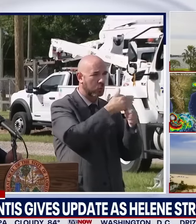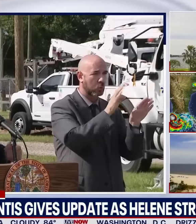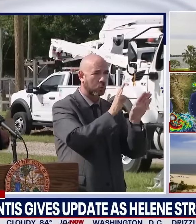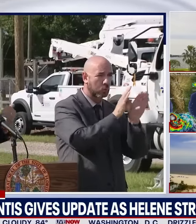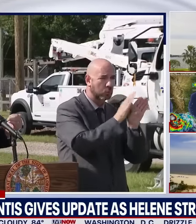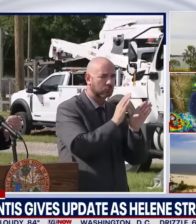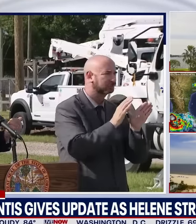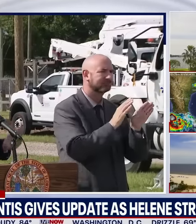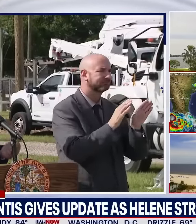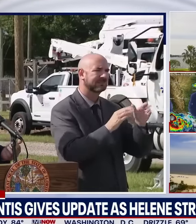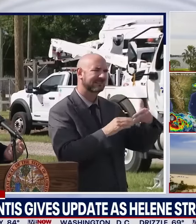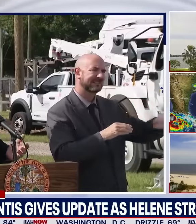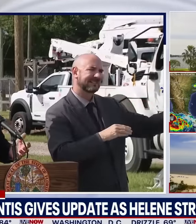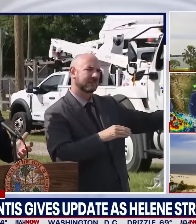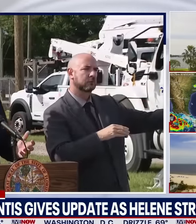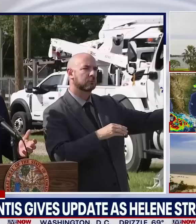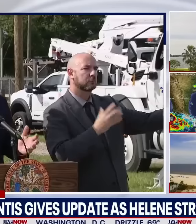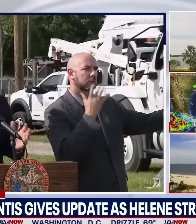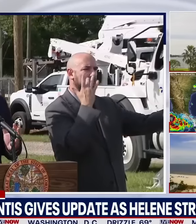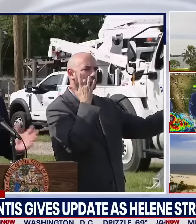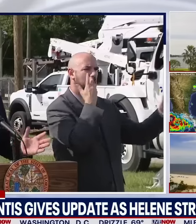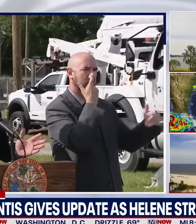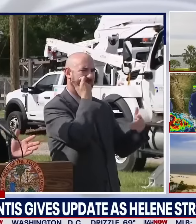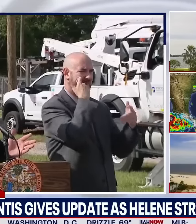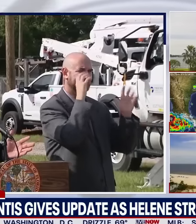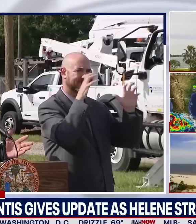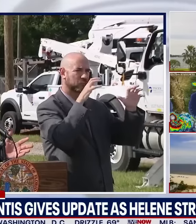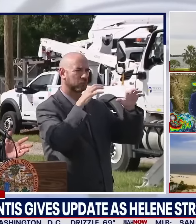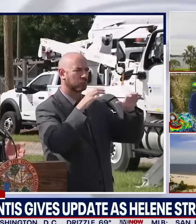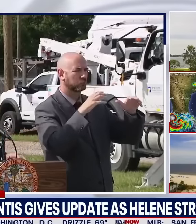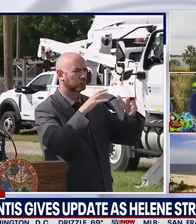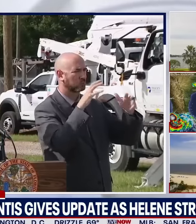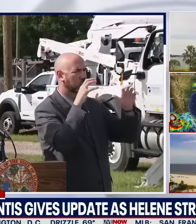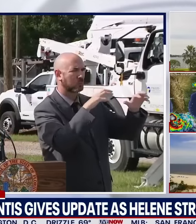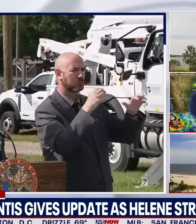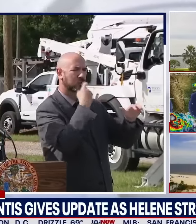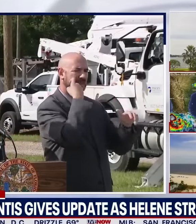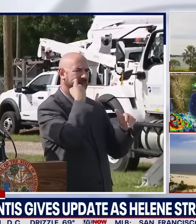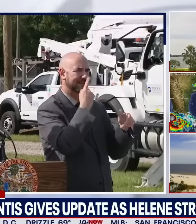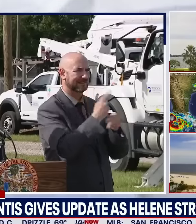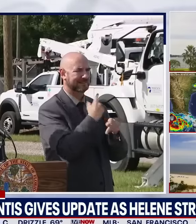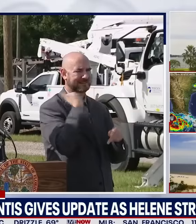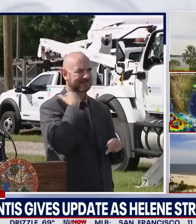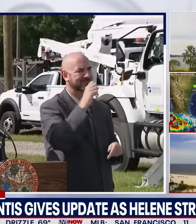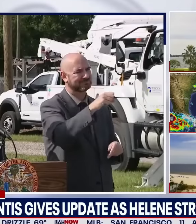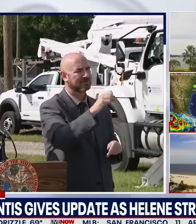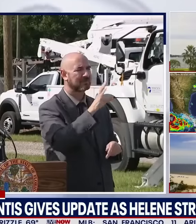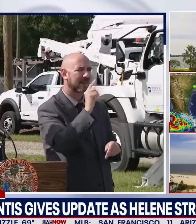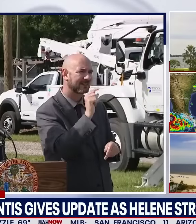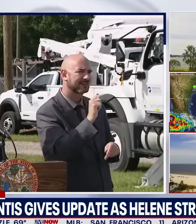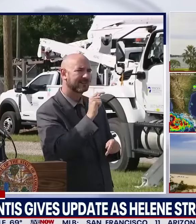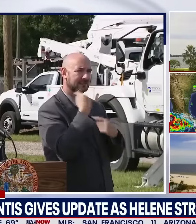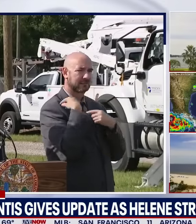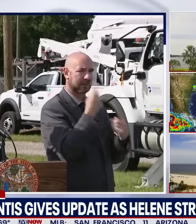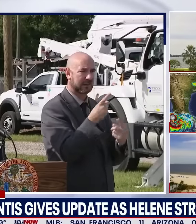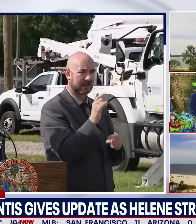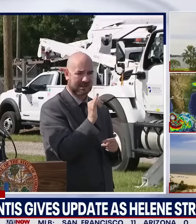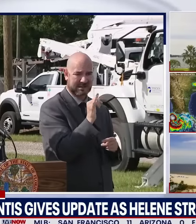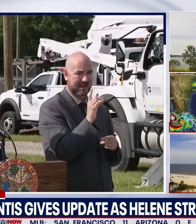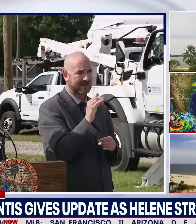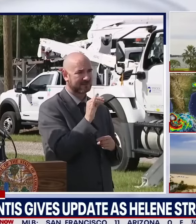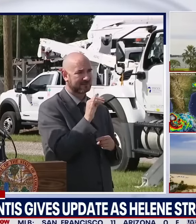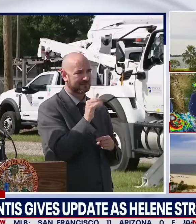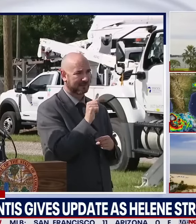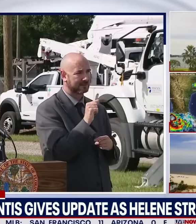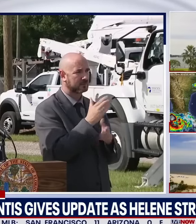storms. I know in the past we've had. And so I think the message has gotten out. But even since Idalia, we've had people that are new to Florida